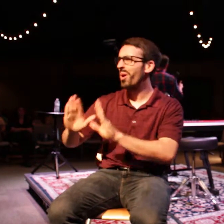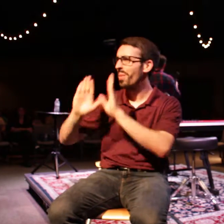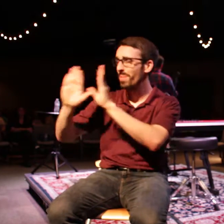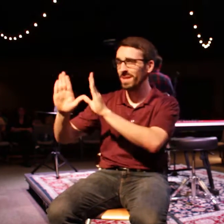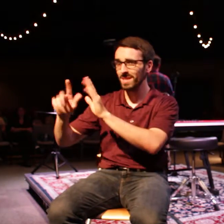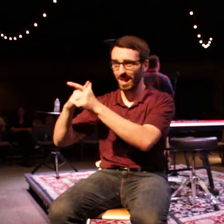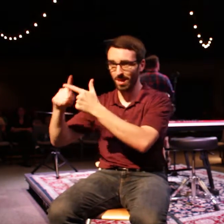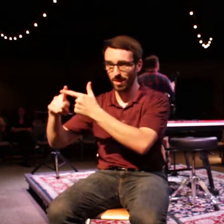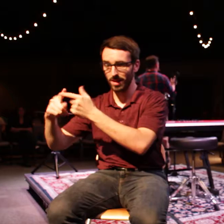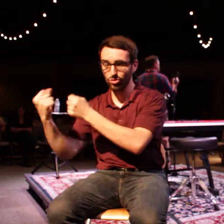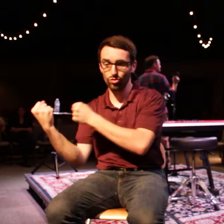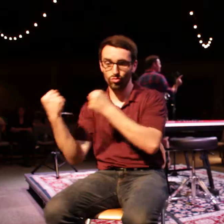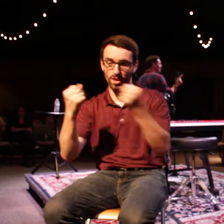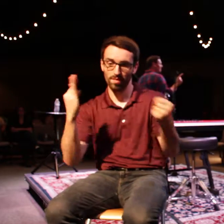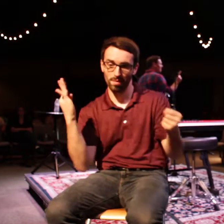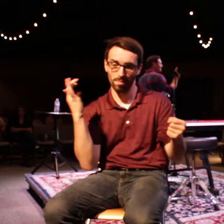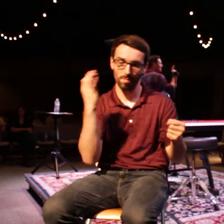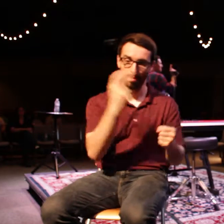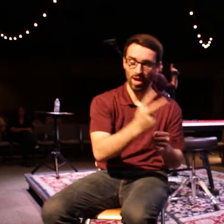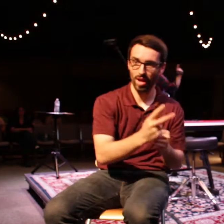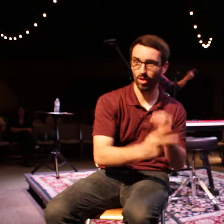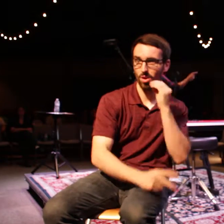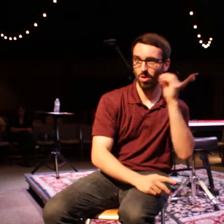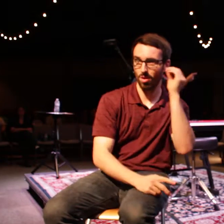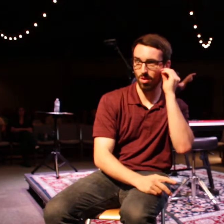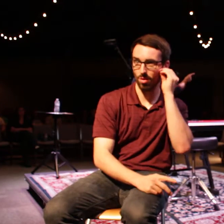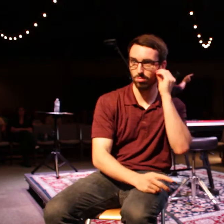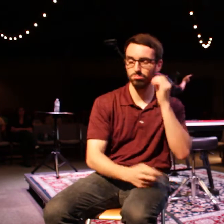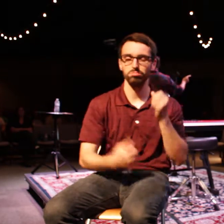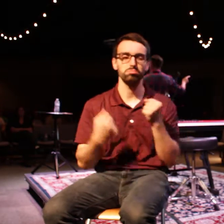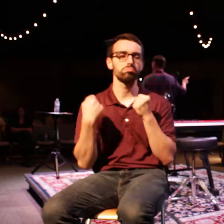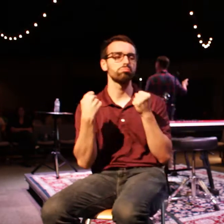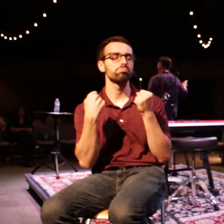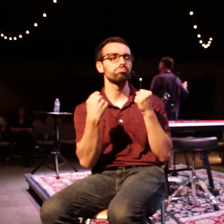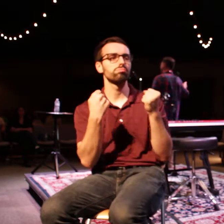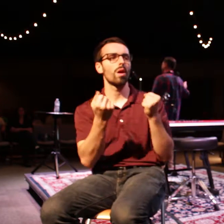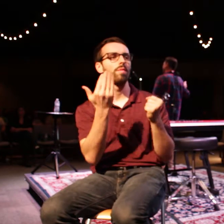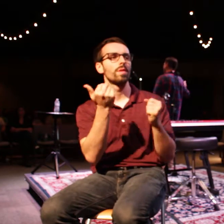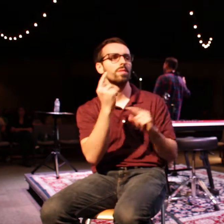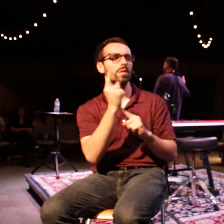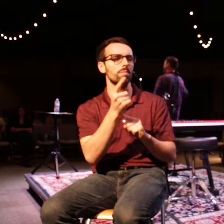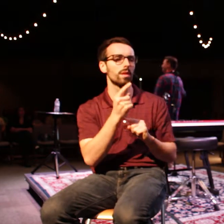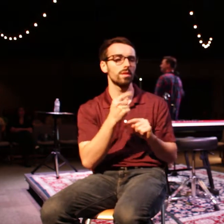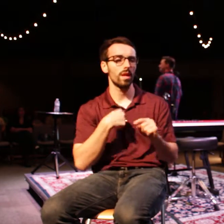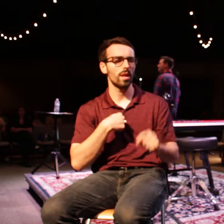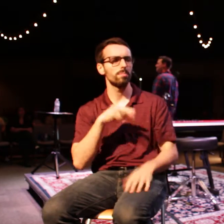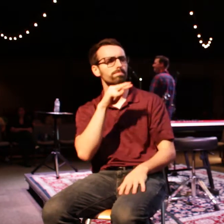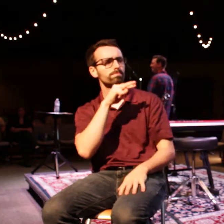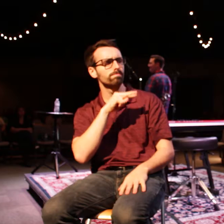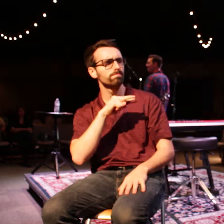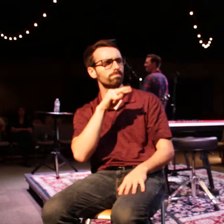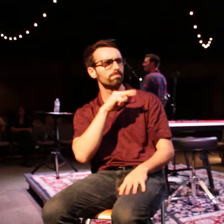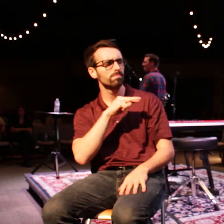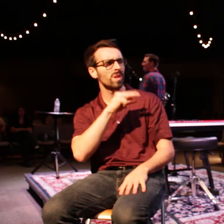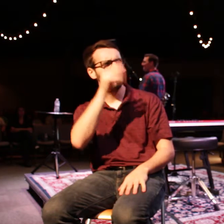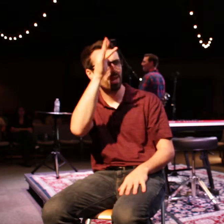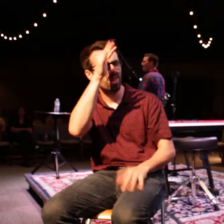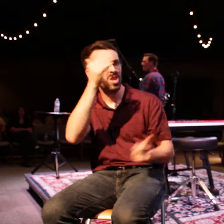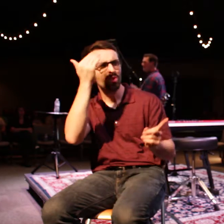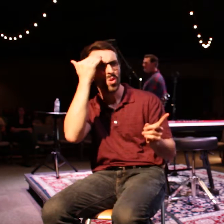thinking to myself, my dad knows what he is doing at work. He knows exactly what to do. But when we